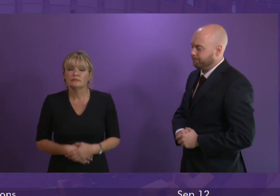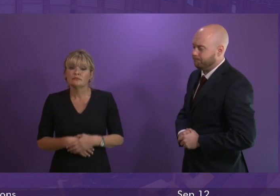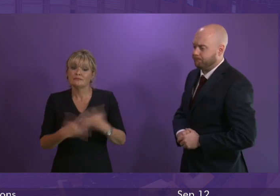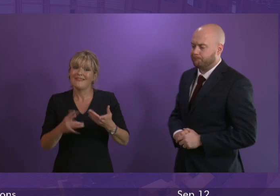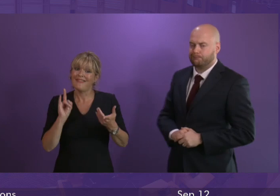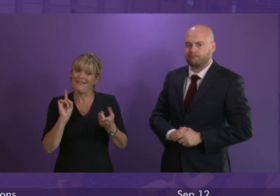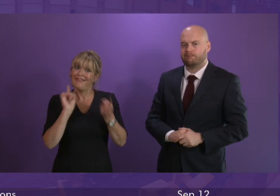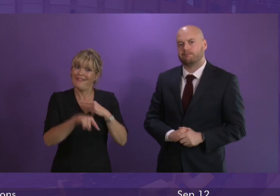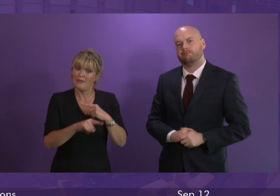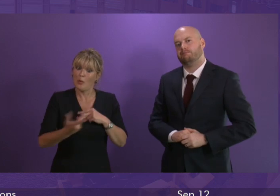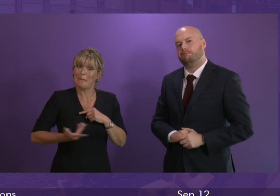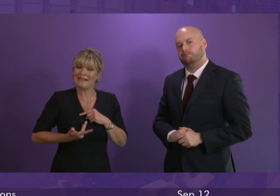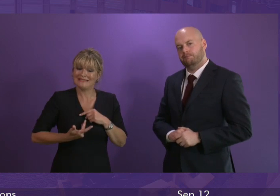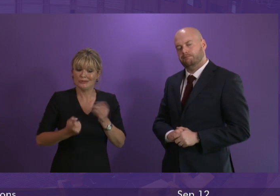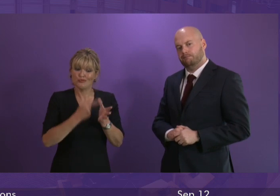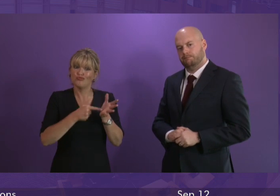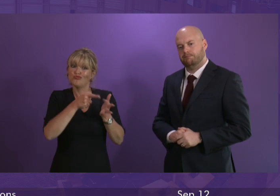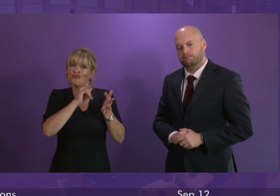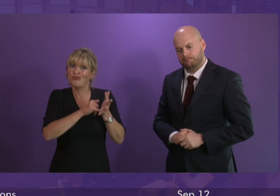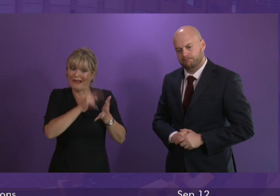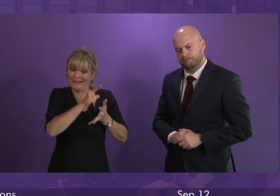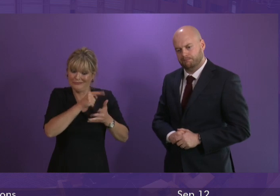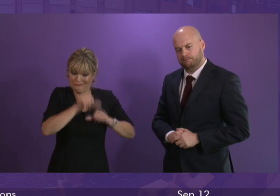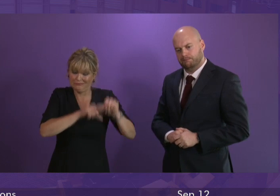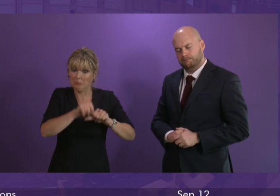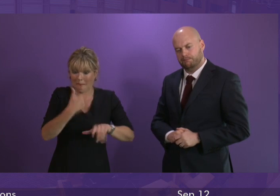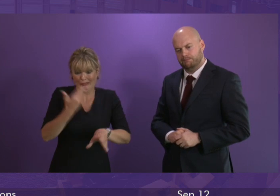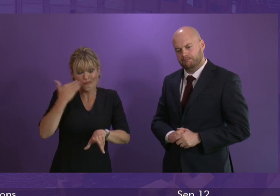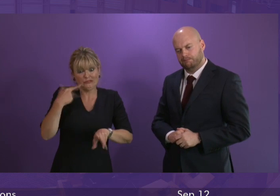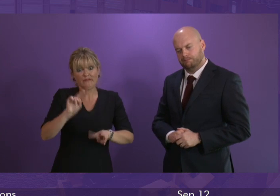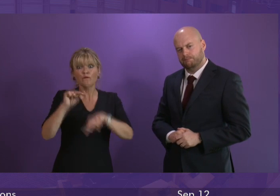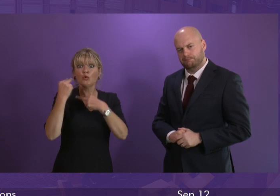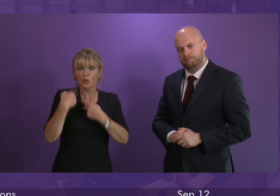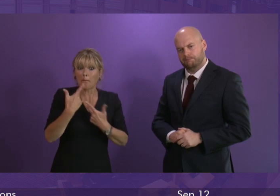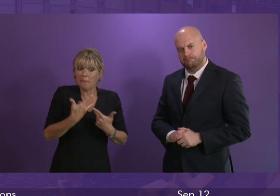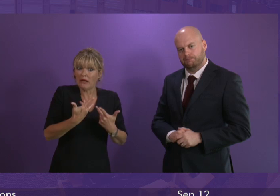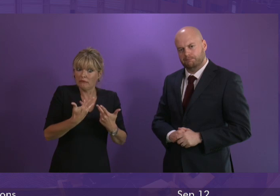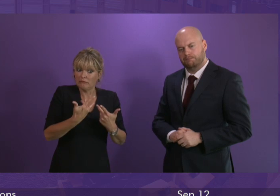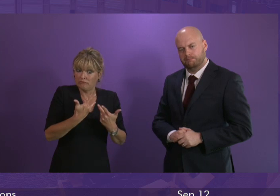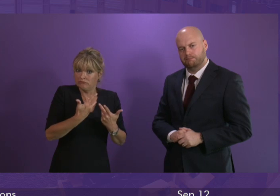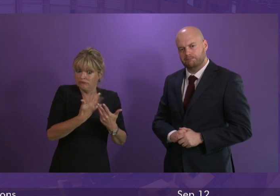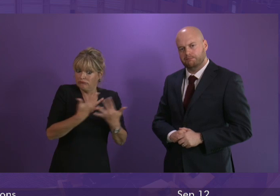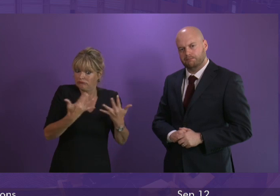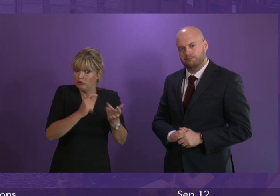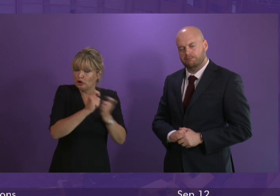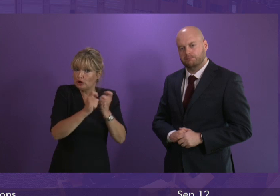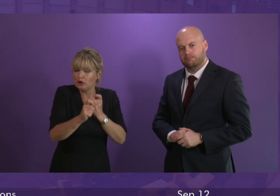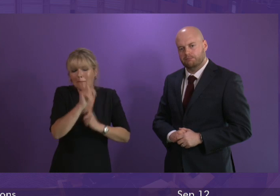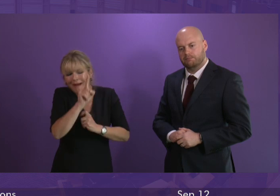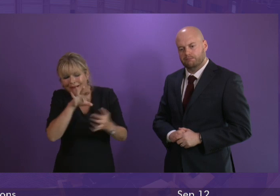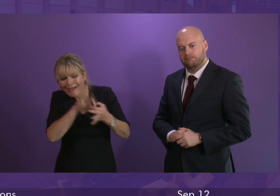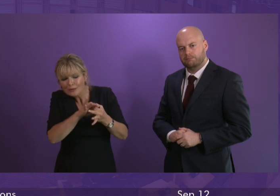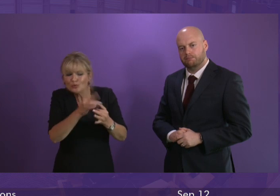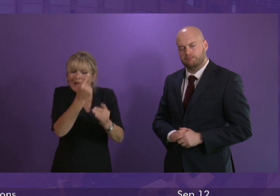the business rates this regime has very recently been reviewed and a number of changes have been taken forward in terms of individual